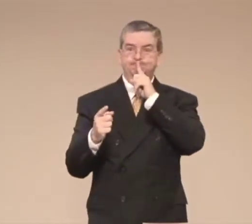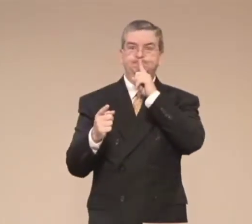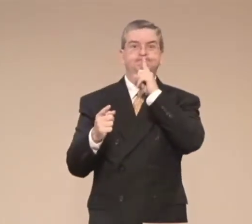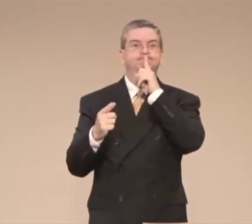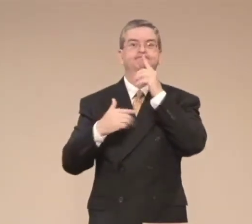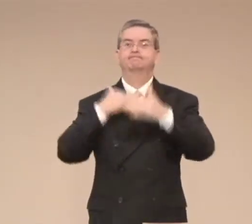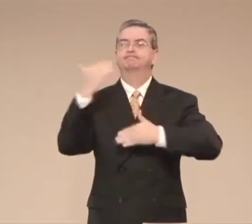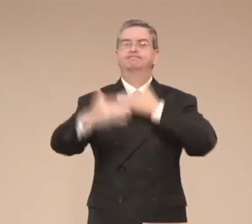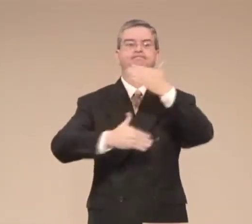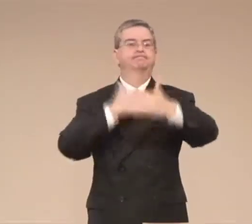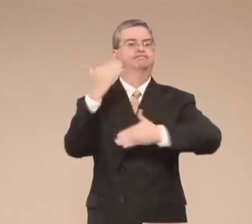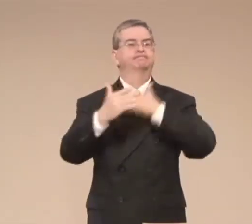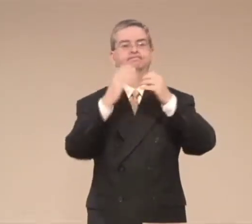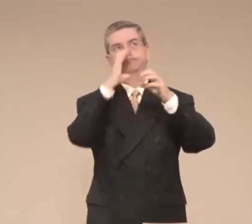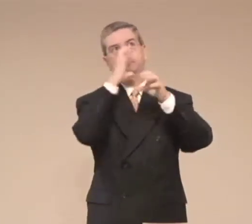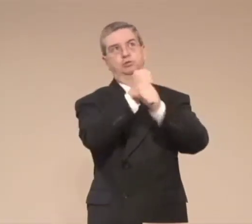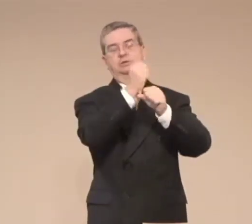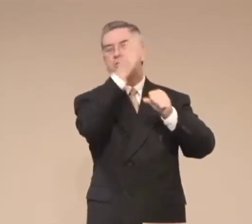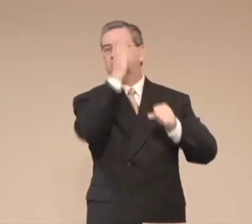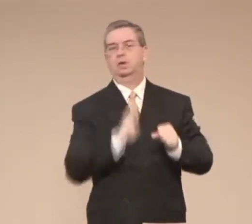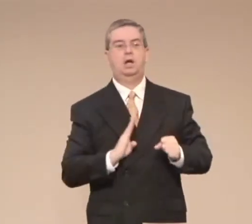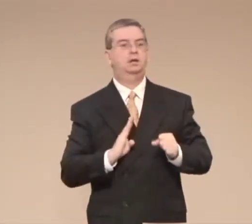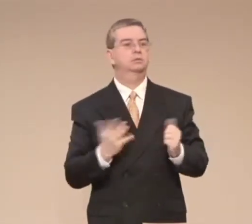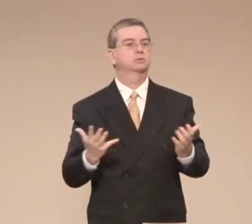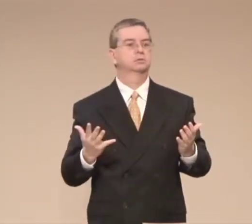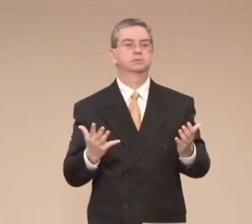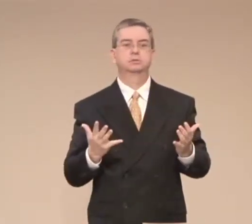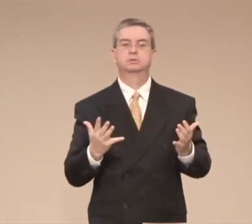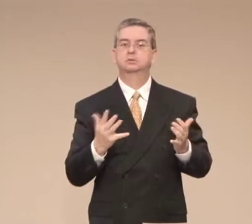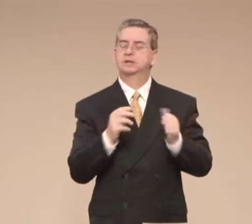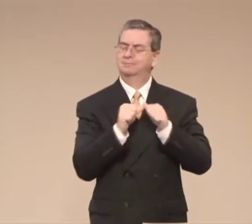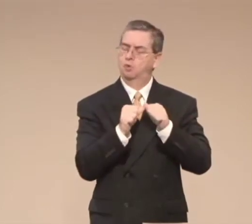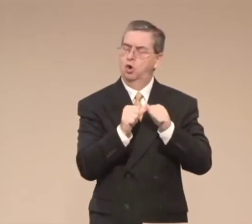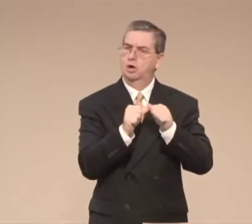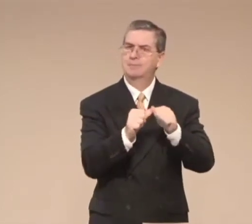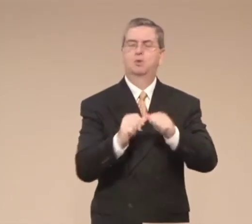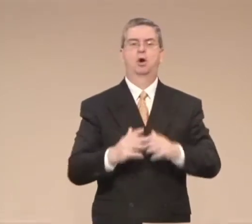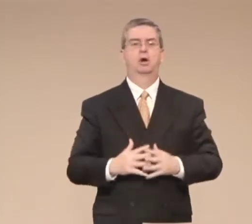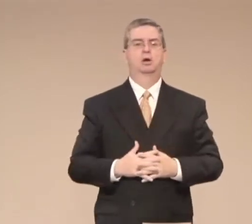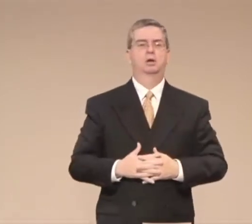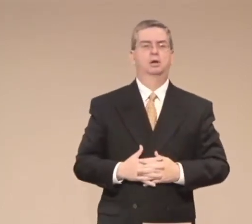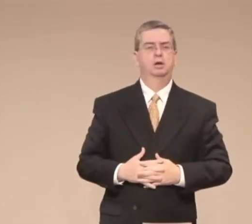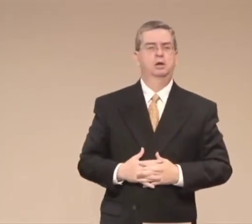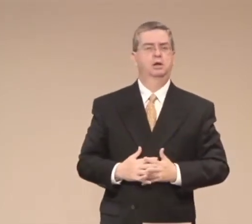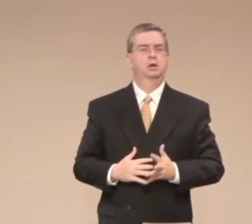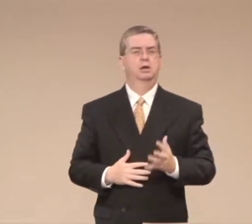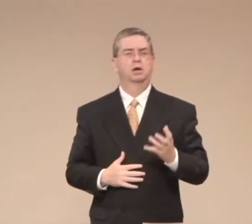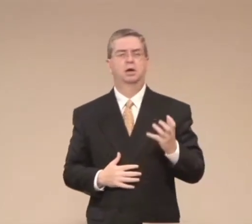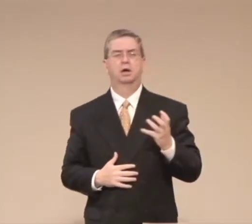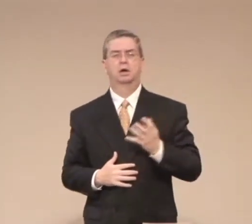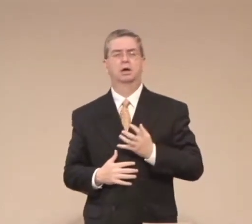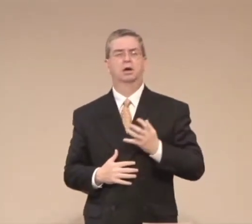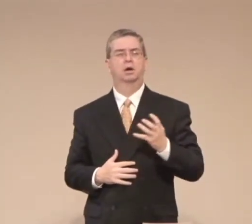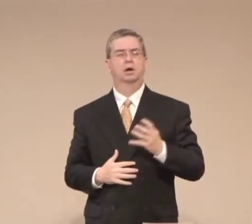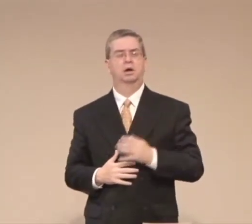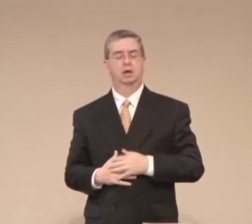to me? We don't know the reason. We just have to proceed trusting in the Lord that he will take care of it.